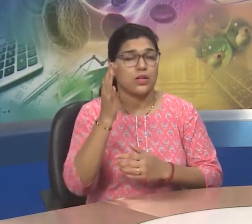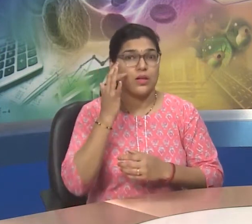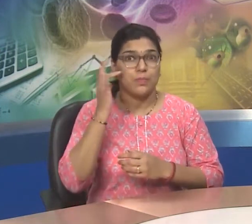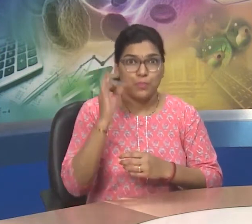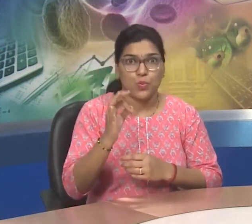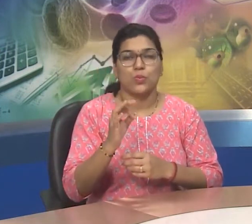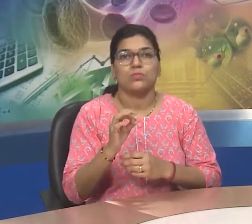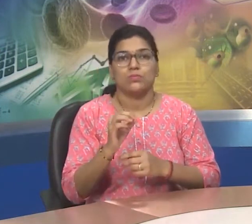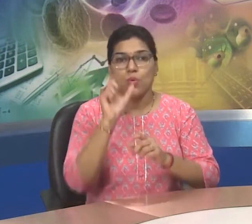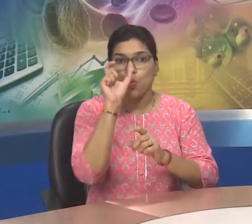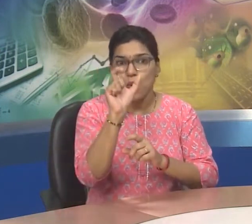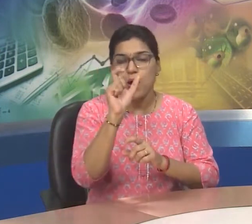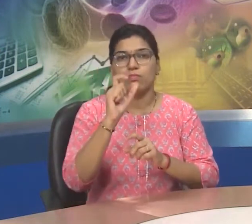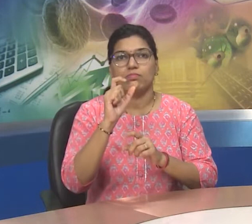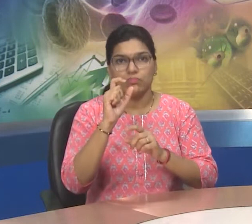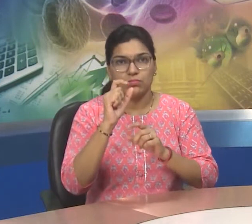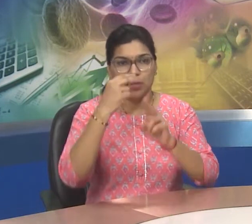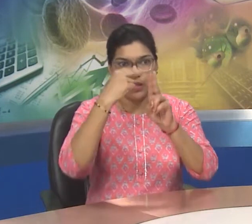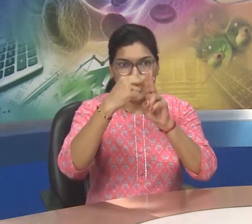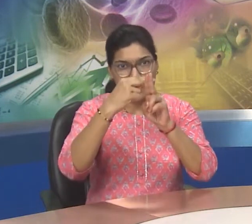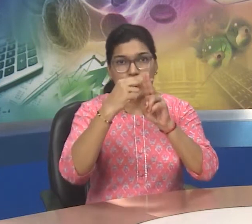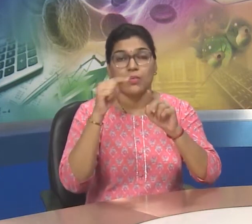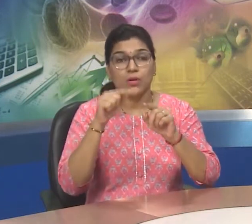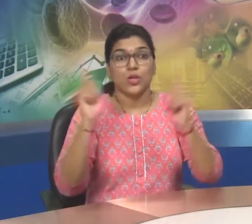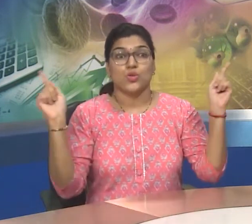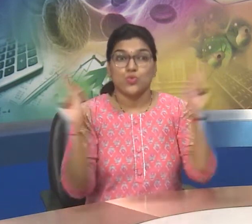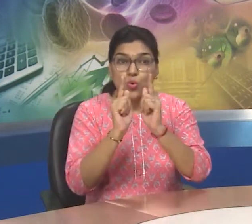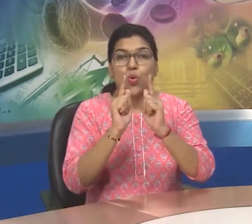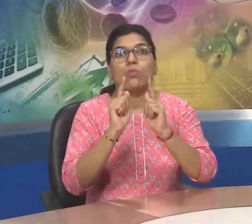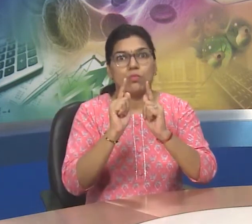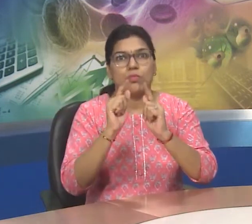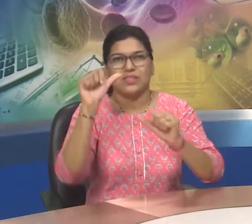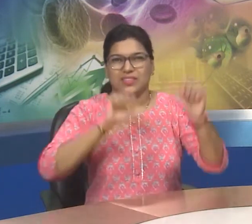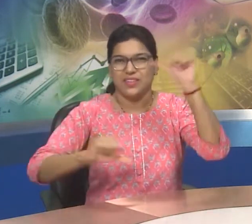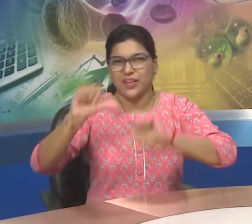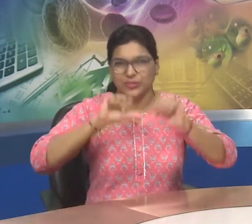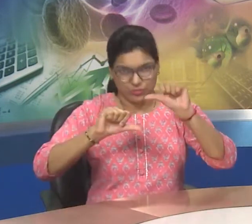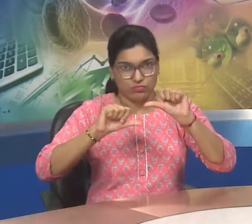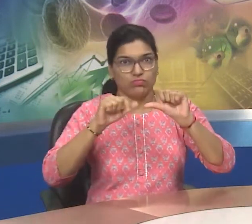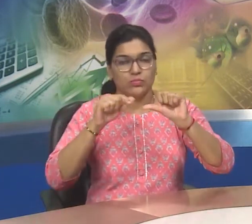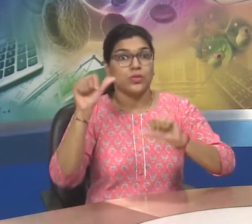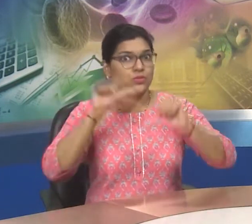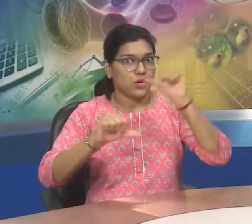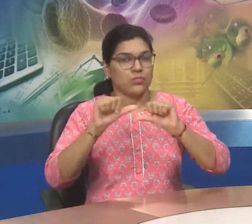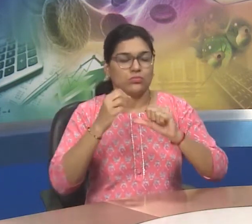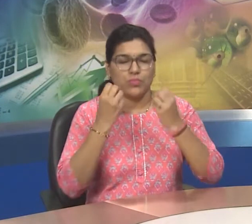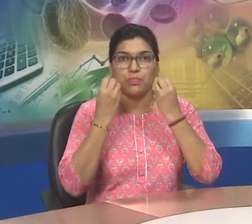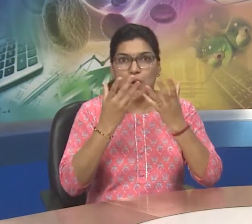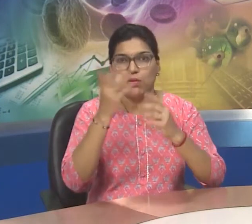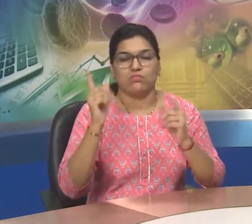As you can see in picture, oxygen and